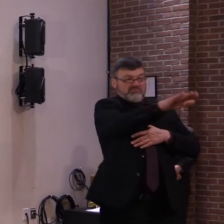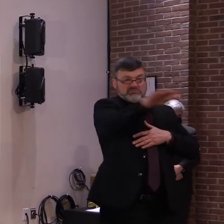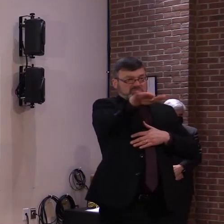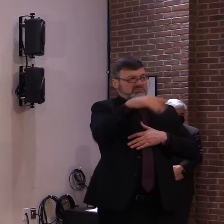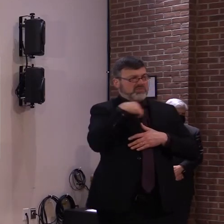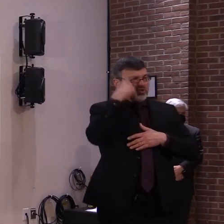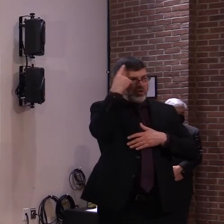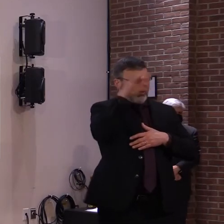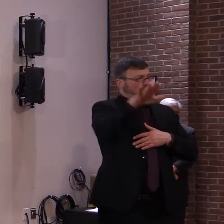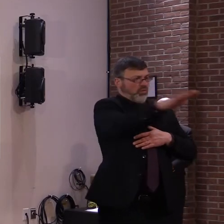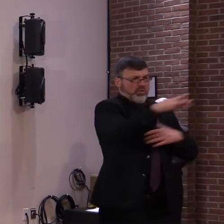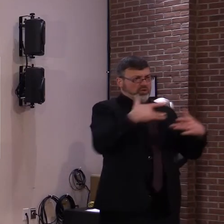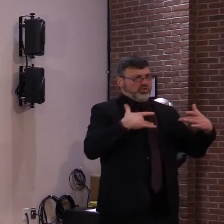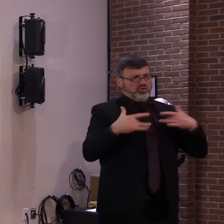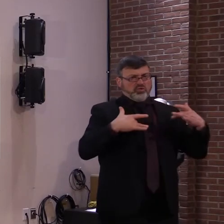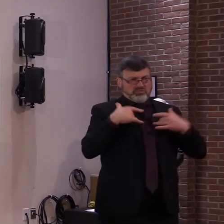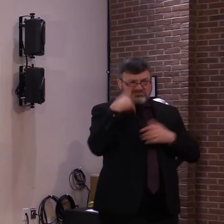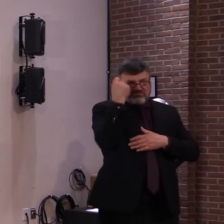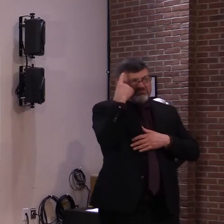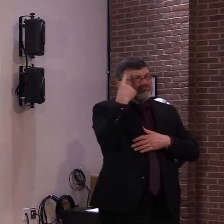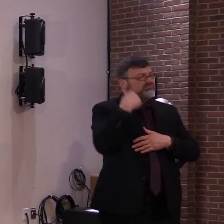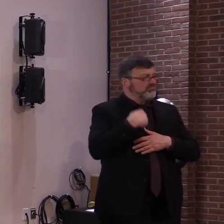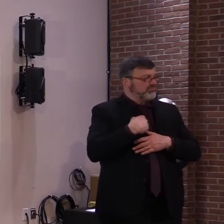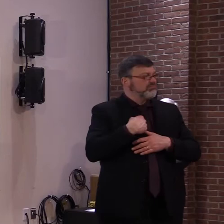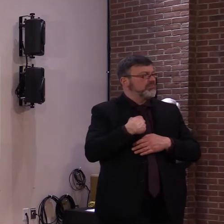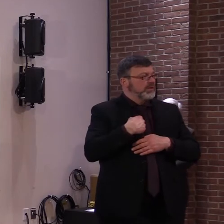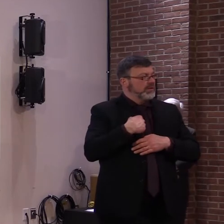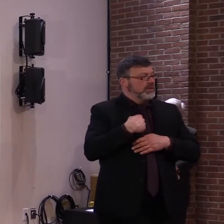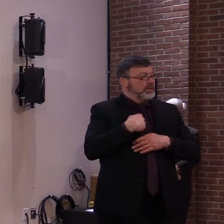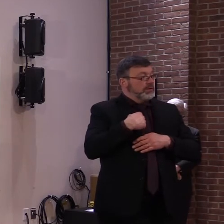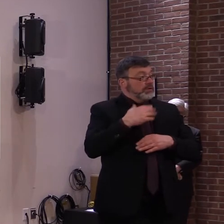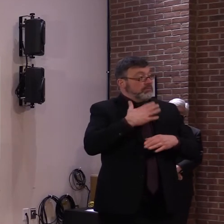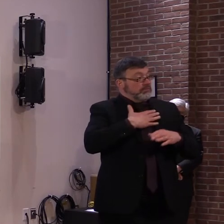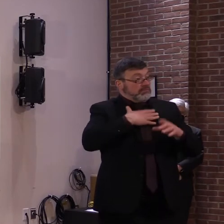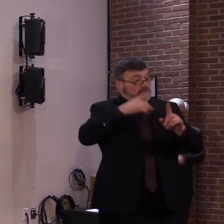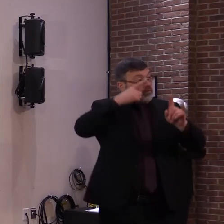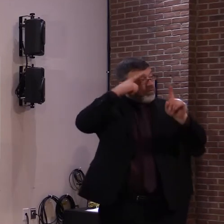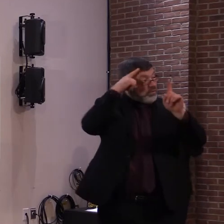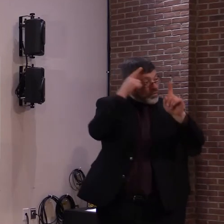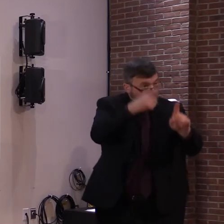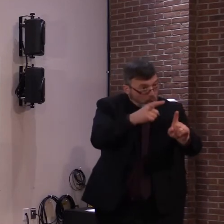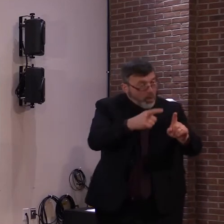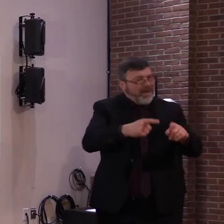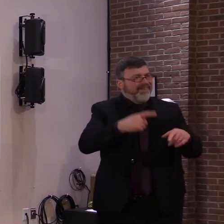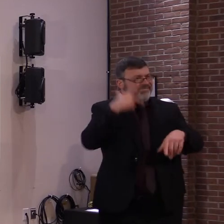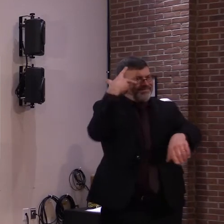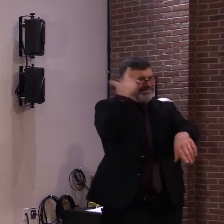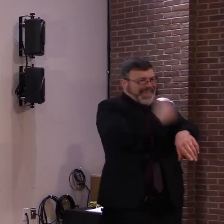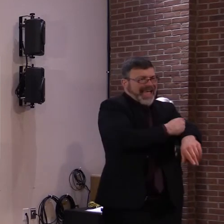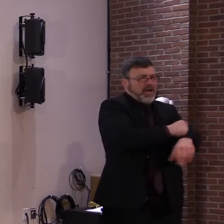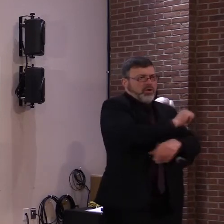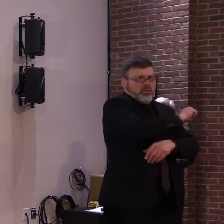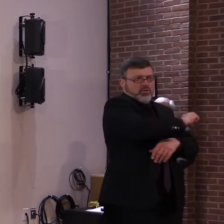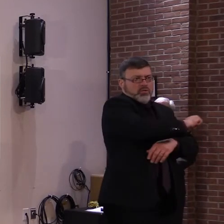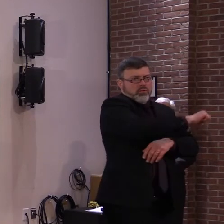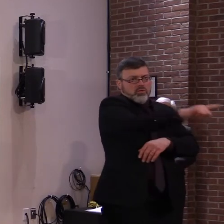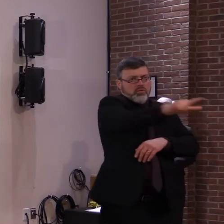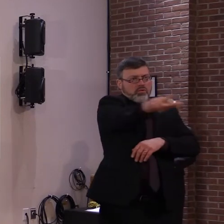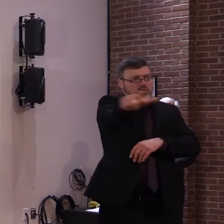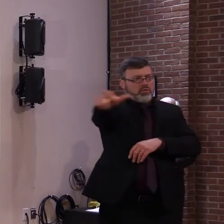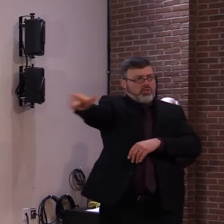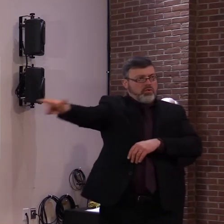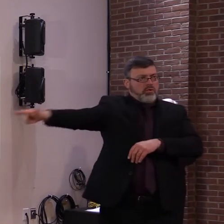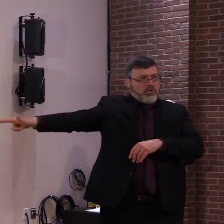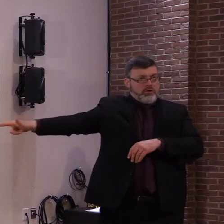want to get the vaccine to you as soon as we can and we're glad to hear from so many people that they actually do want the vaccine to